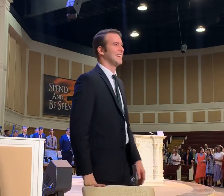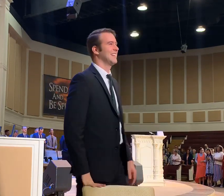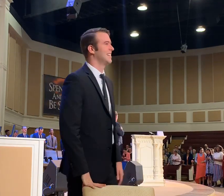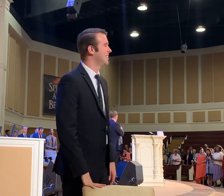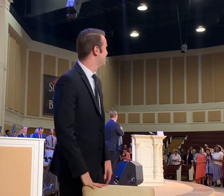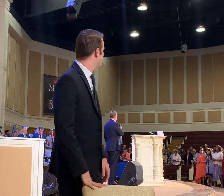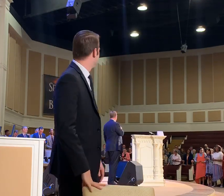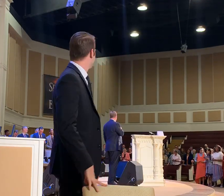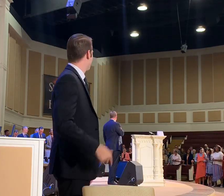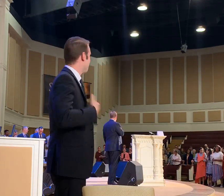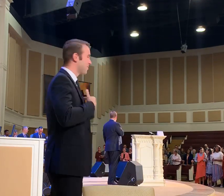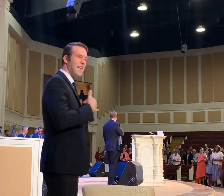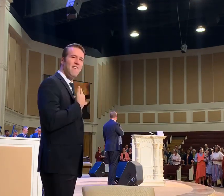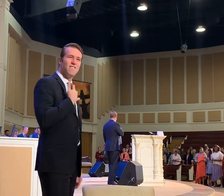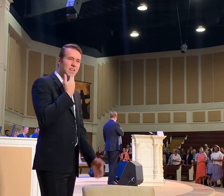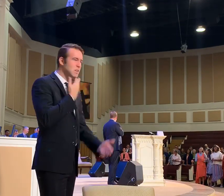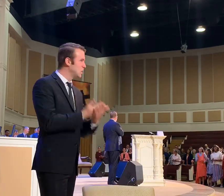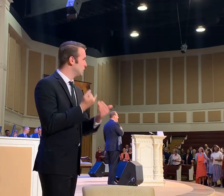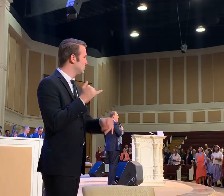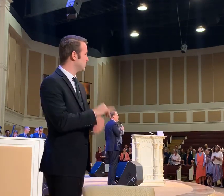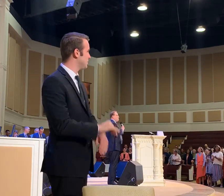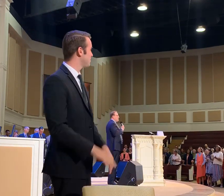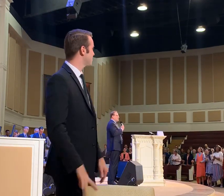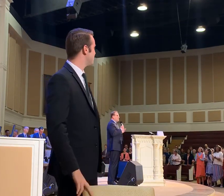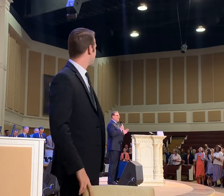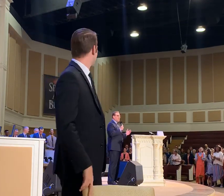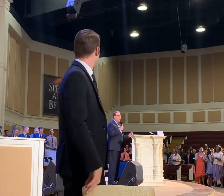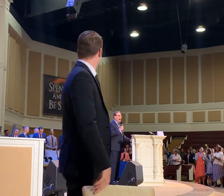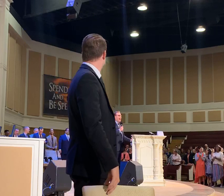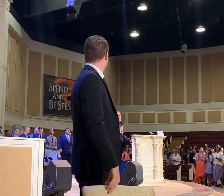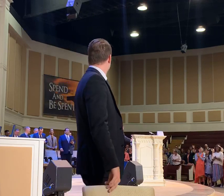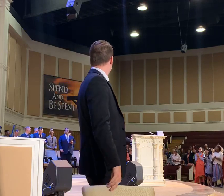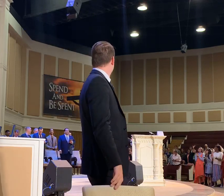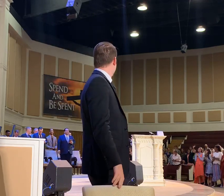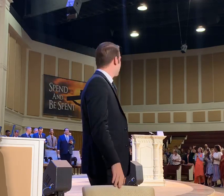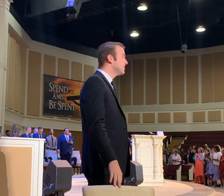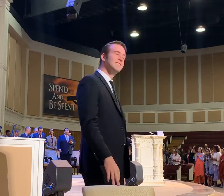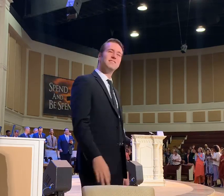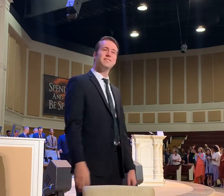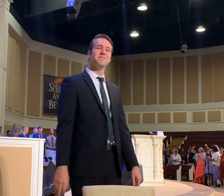Man, I feel good tonight. I like being with the people of God.